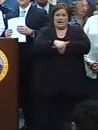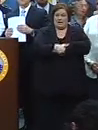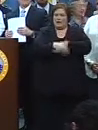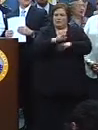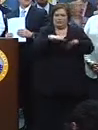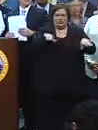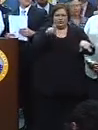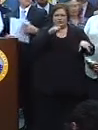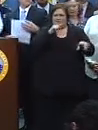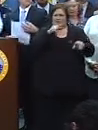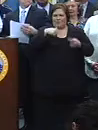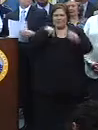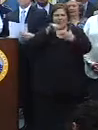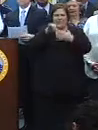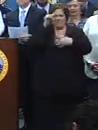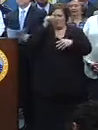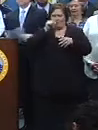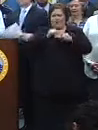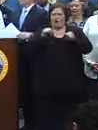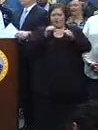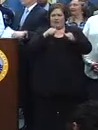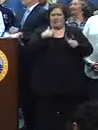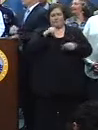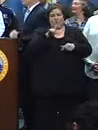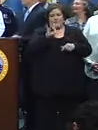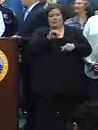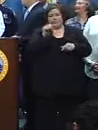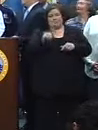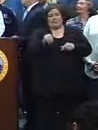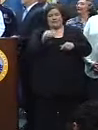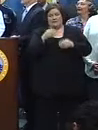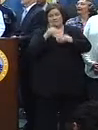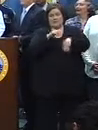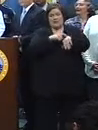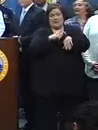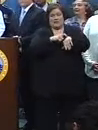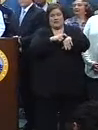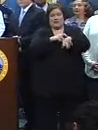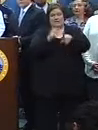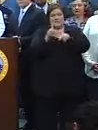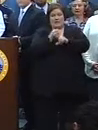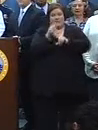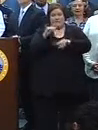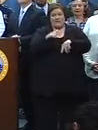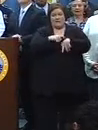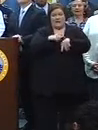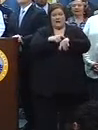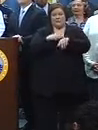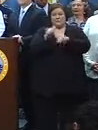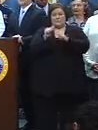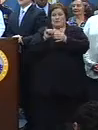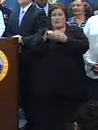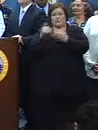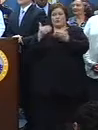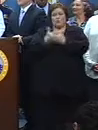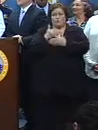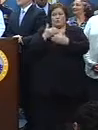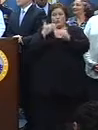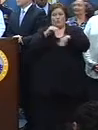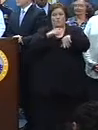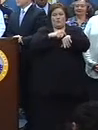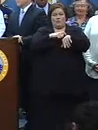out there. So I'm proud of the team that found about 28 percent of all curfew detentions in this year had to do with the new curfew hours.